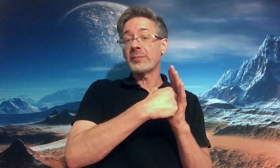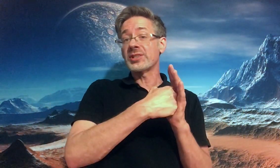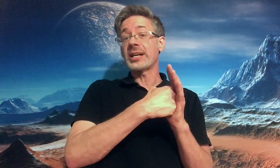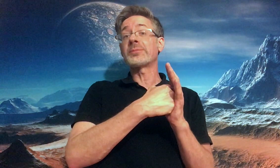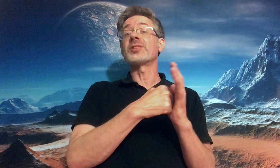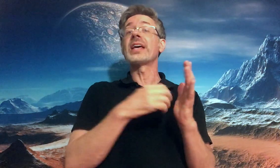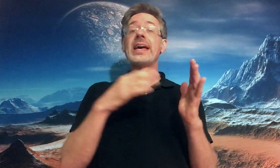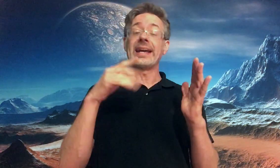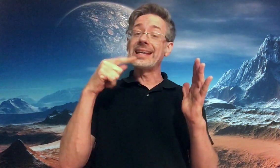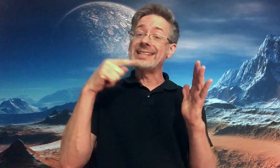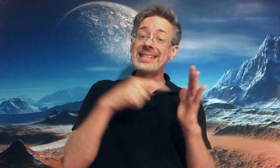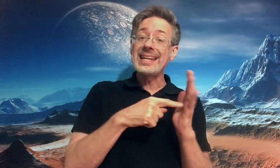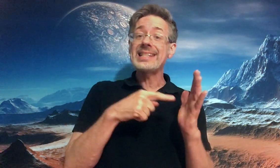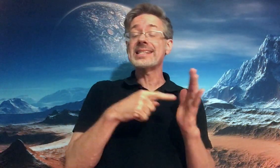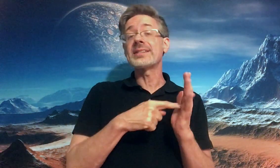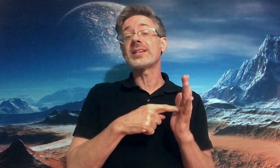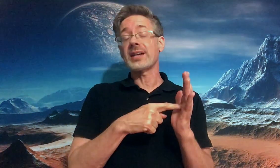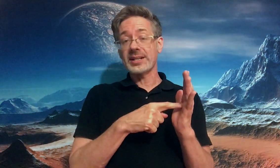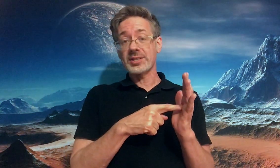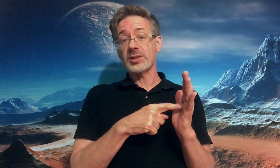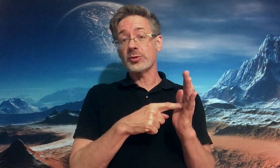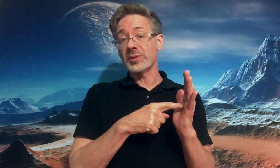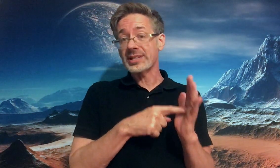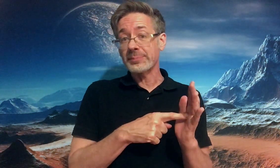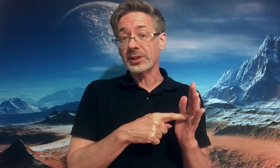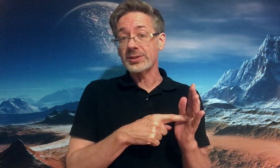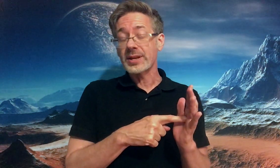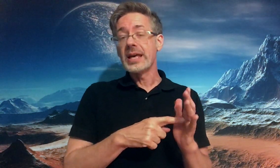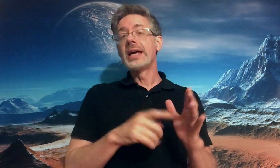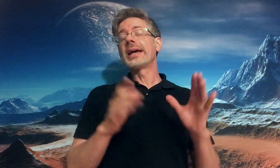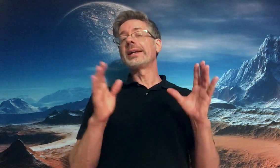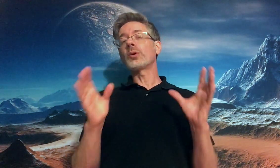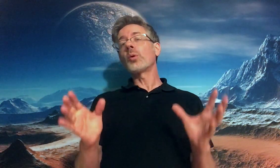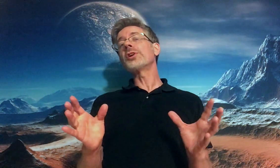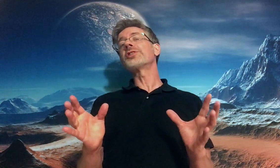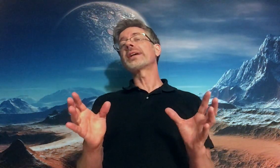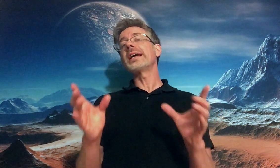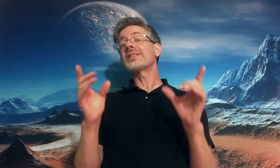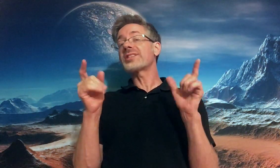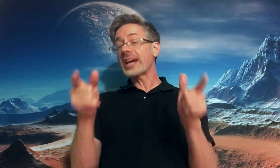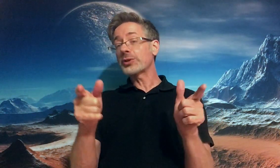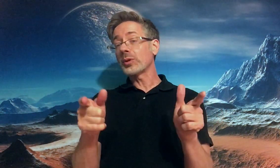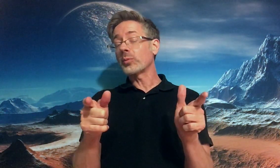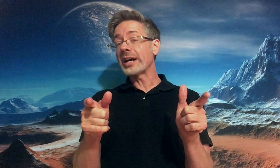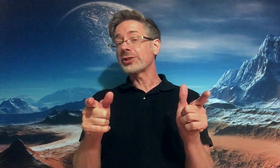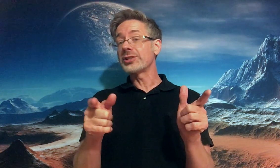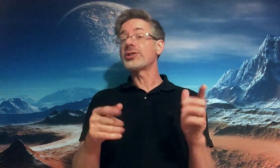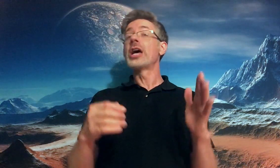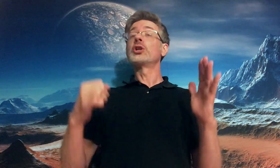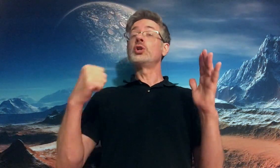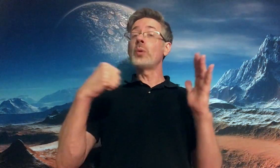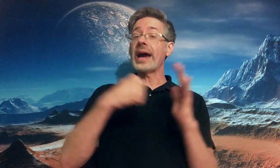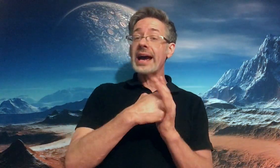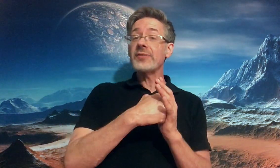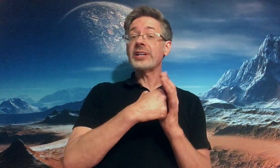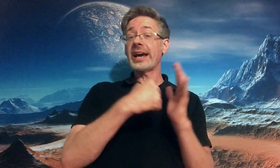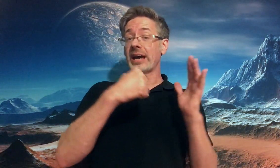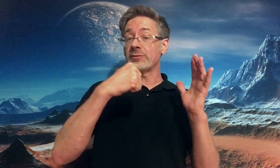receptors and it desensitizes those receptors. And in order to get sexual erections, you have to have